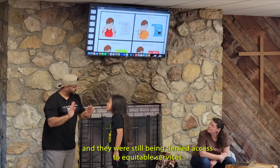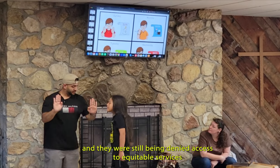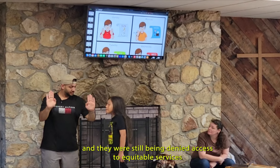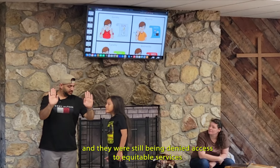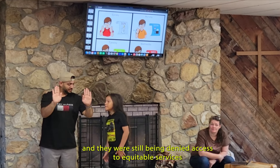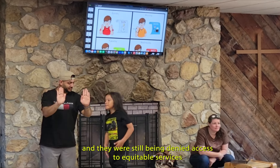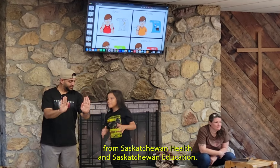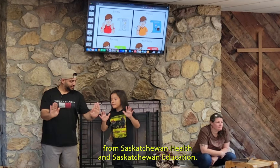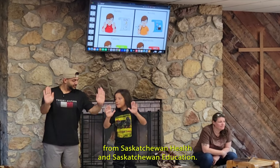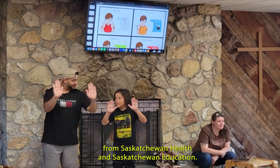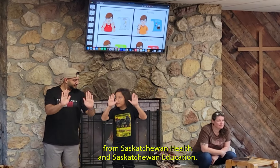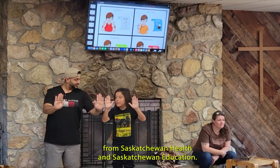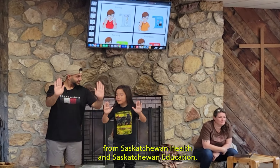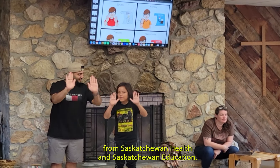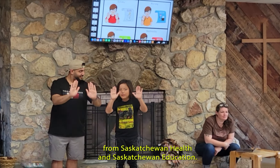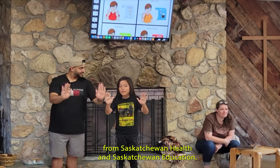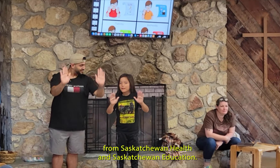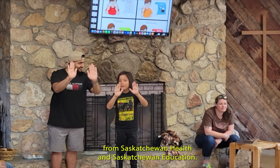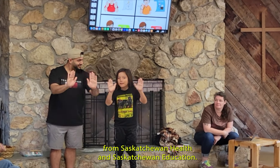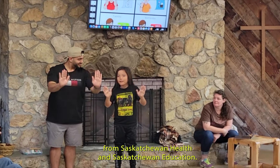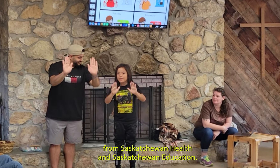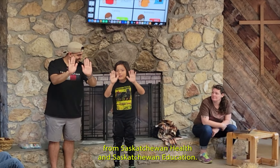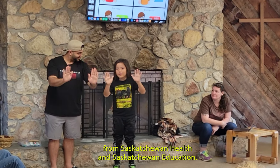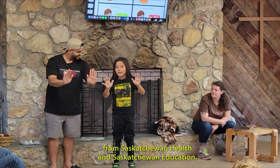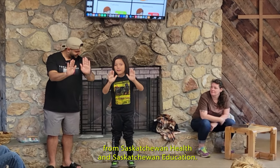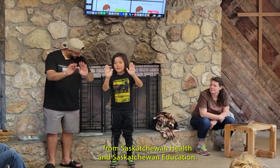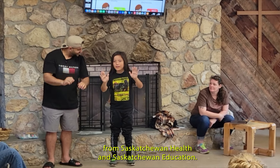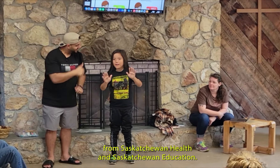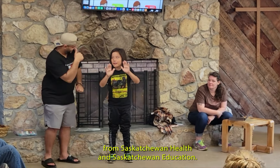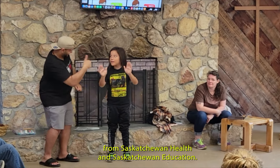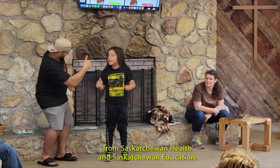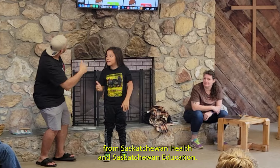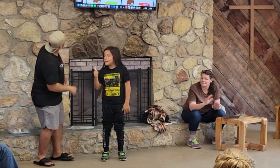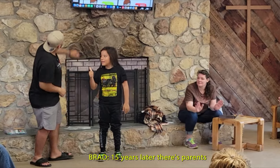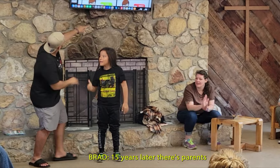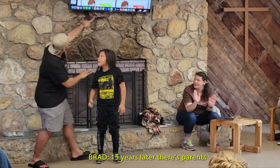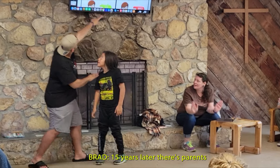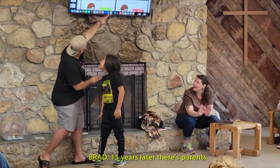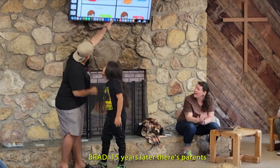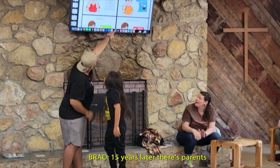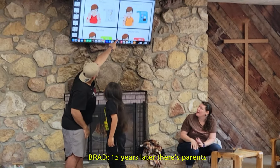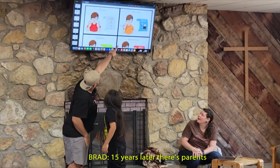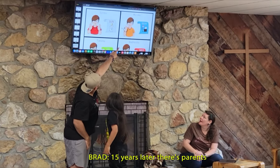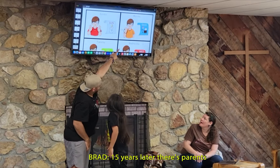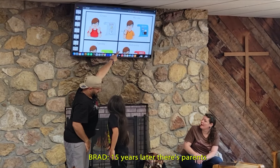services from Saskatchewan Health and Saskatchewan Education. 15 years later, there's